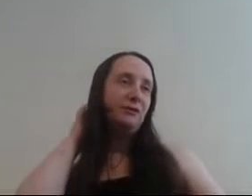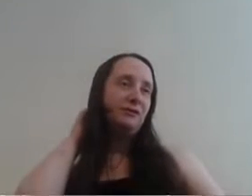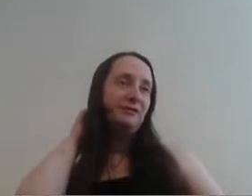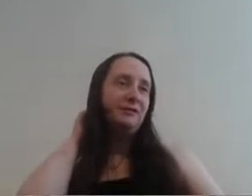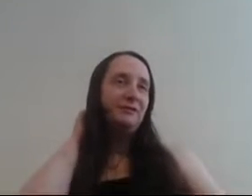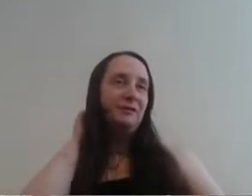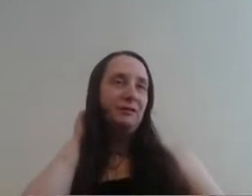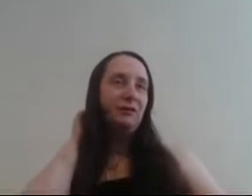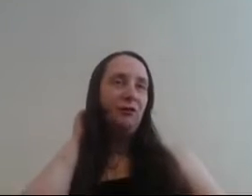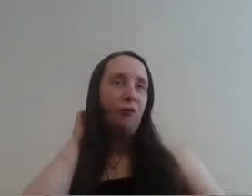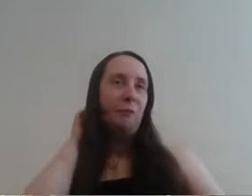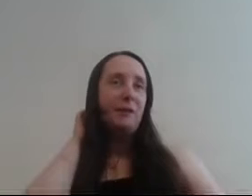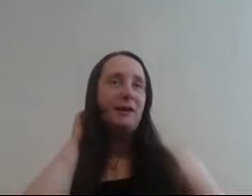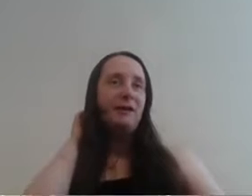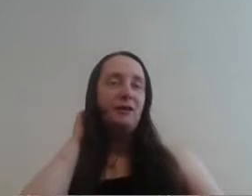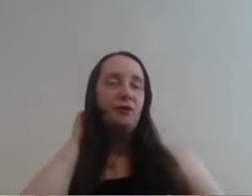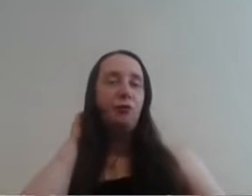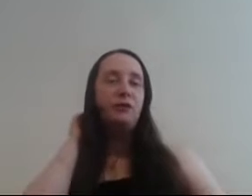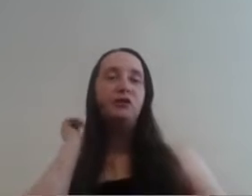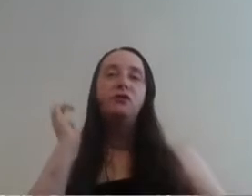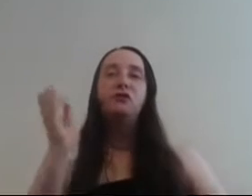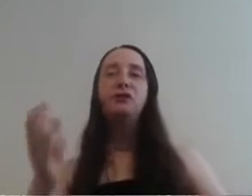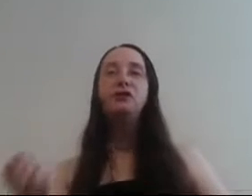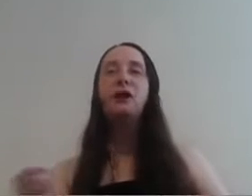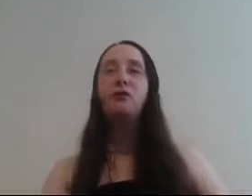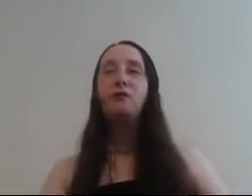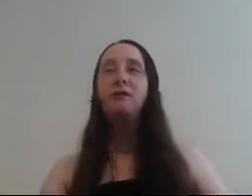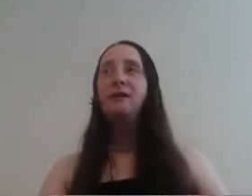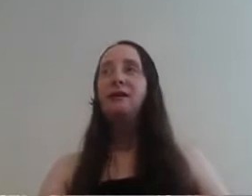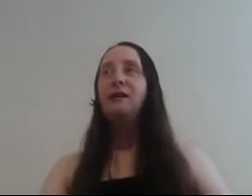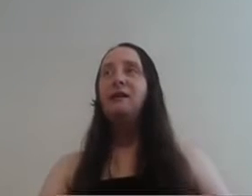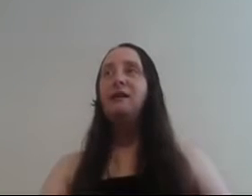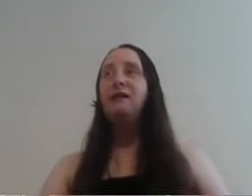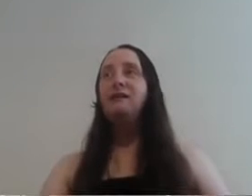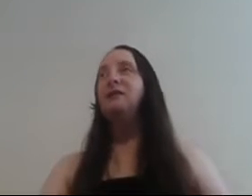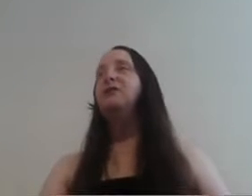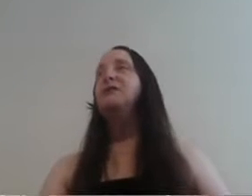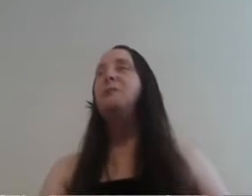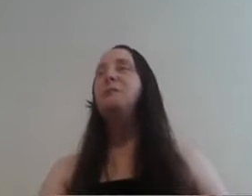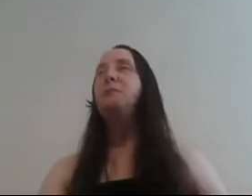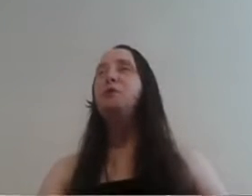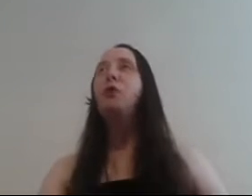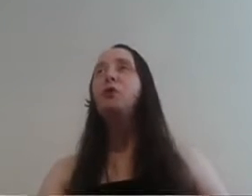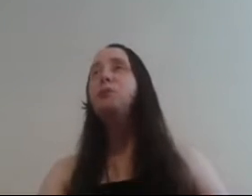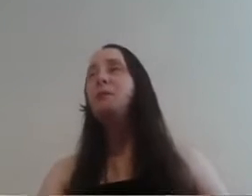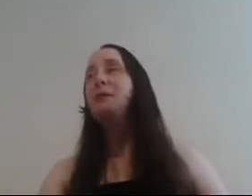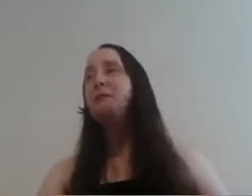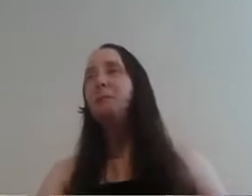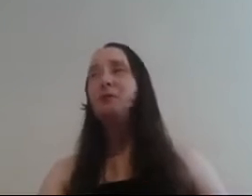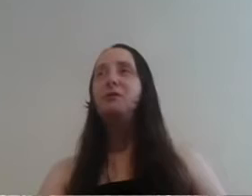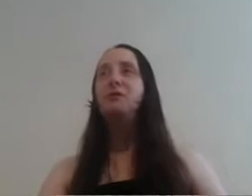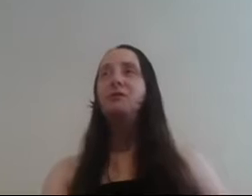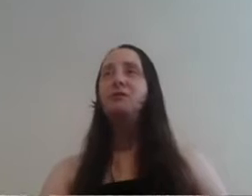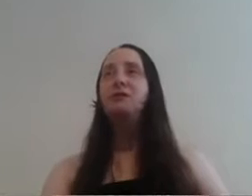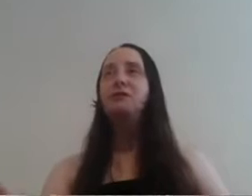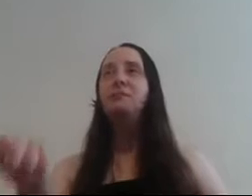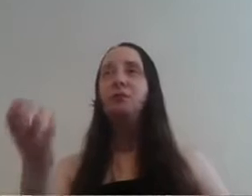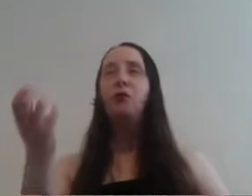well maybe gold takes Regina's heart out and I was gonna say maybe he puts Cora's family in but Regina put